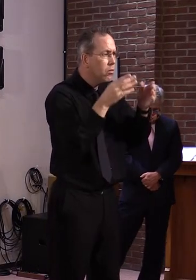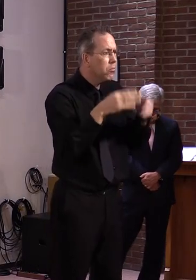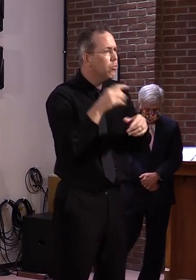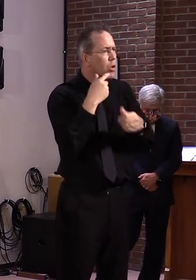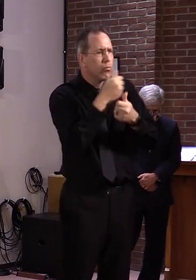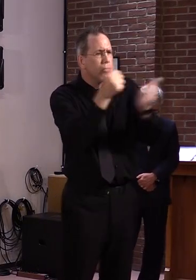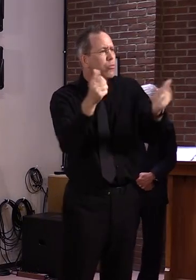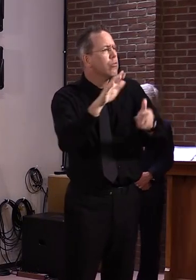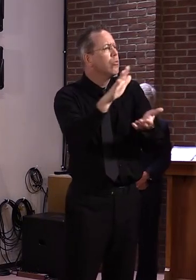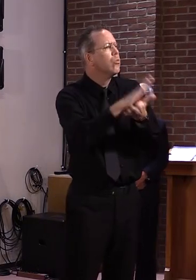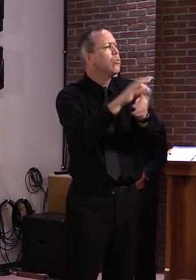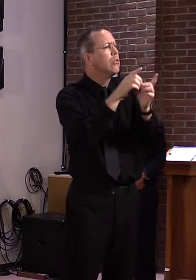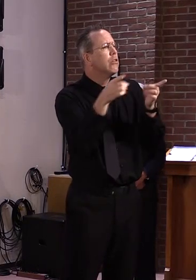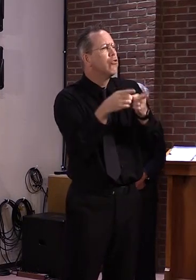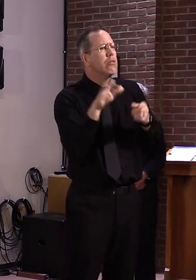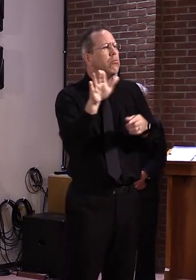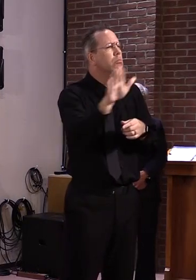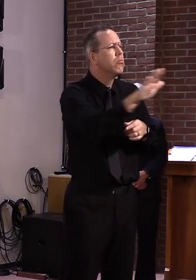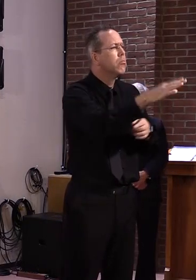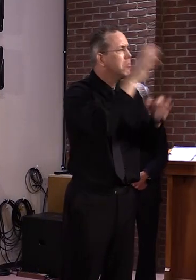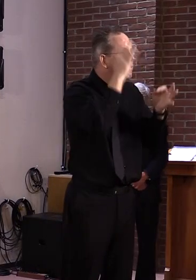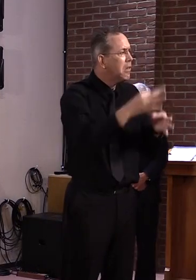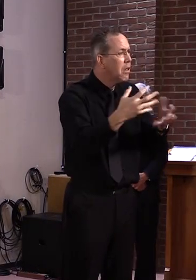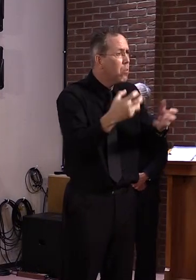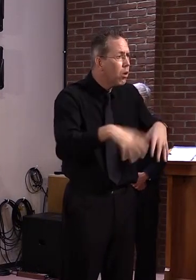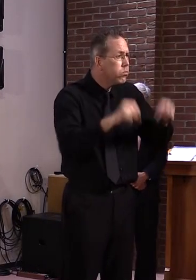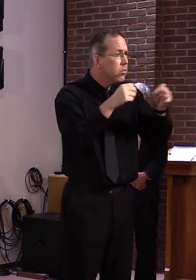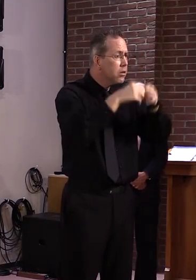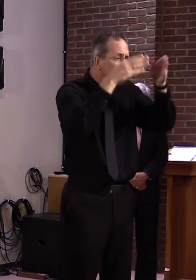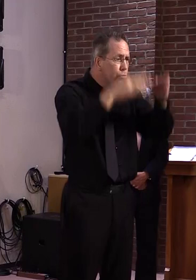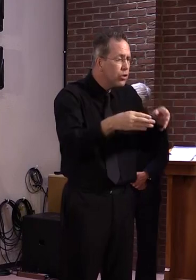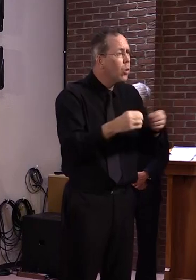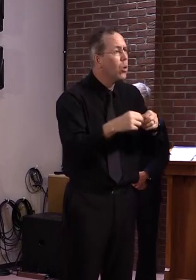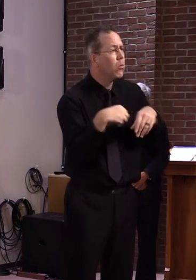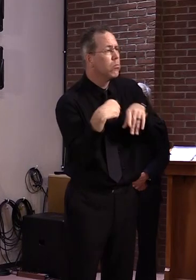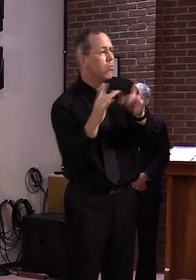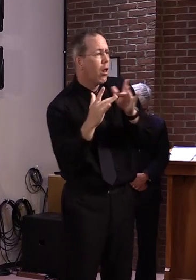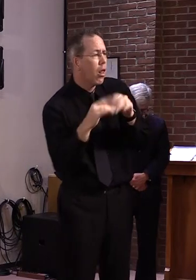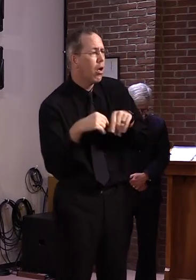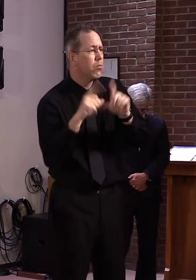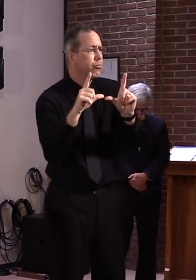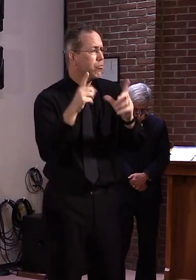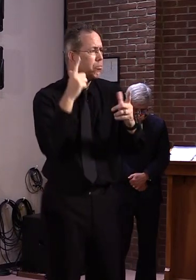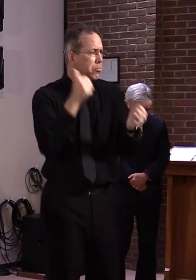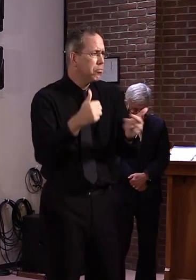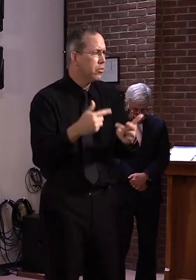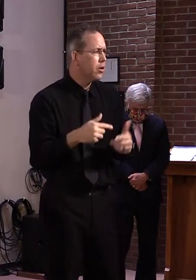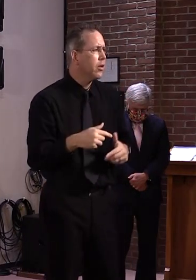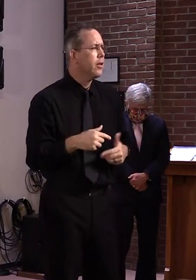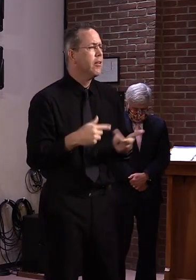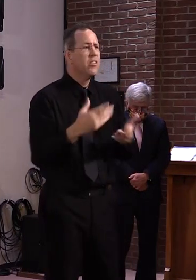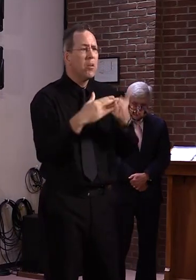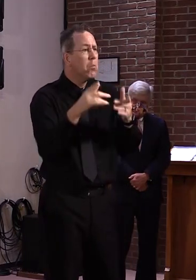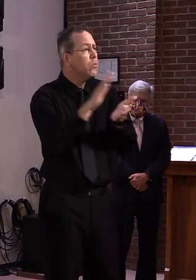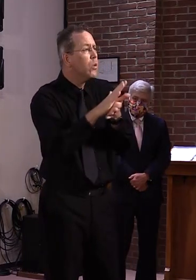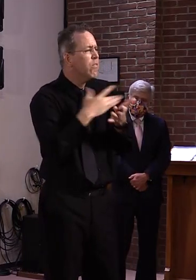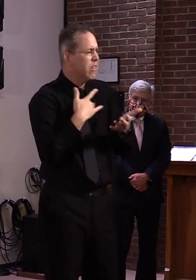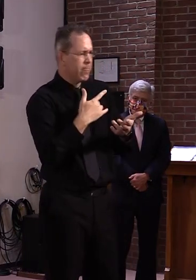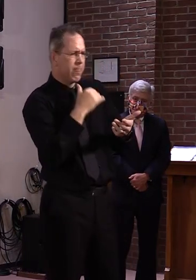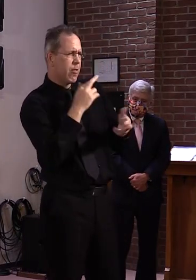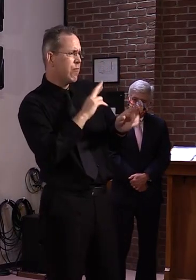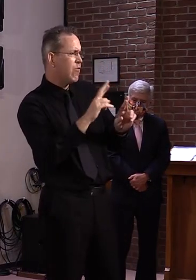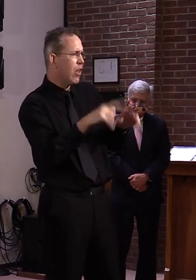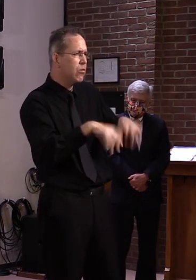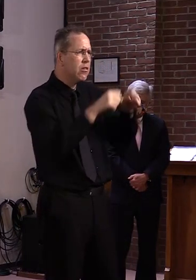some districts have taken that on, where others are more concerned, particularly around the public safety health issues around doing